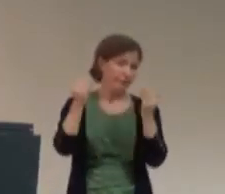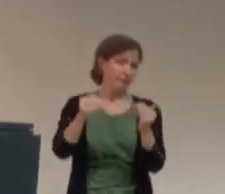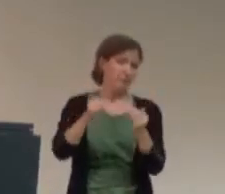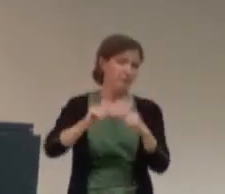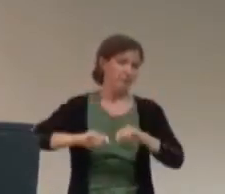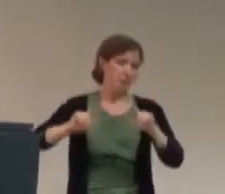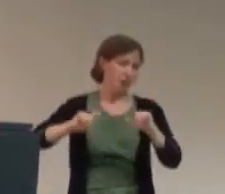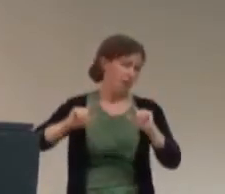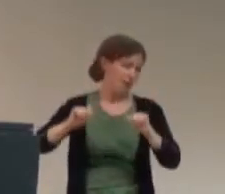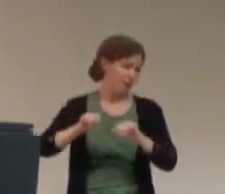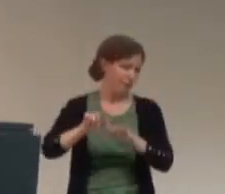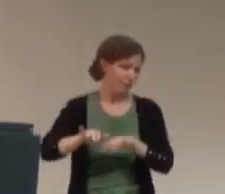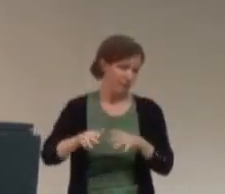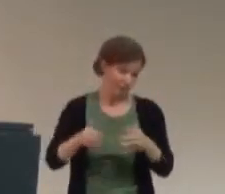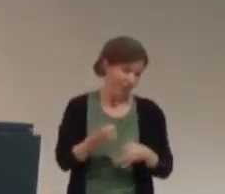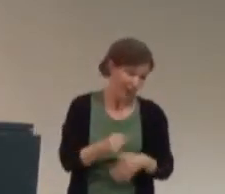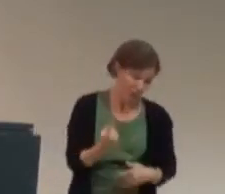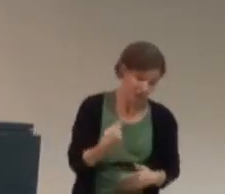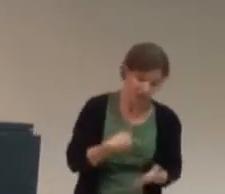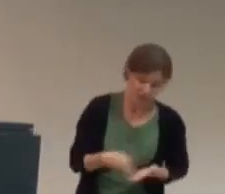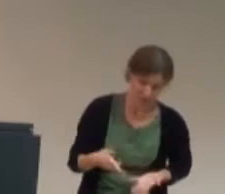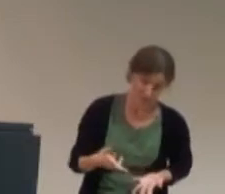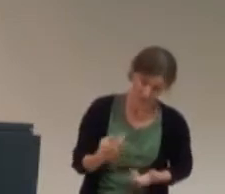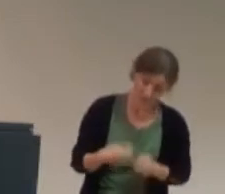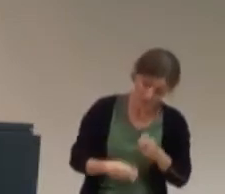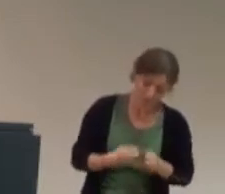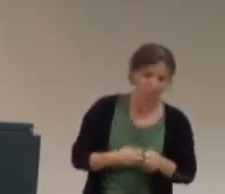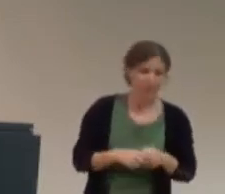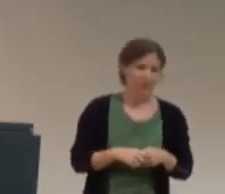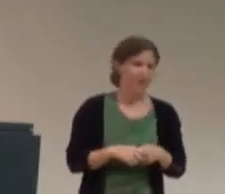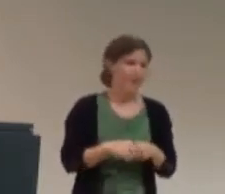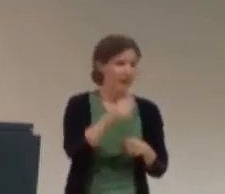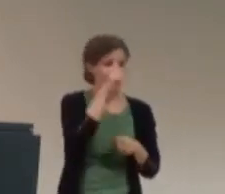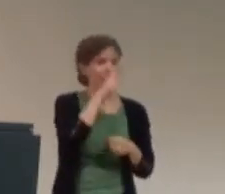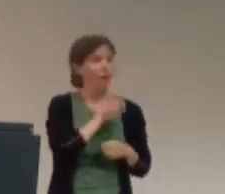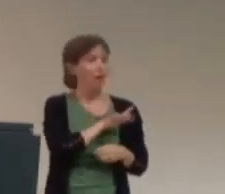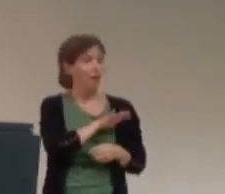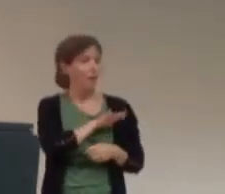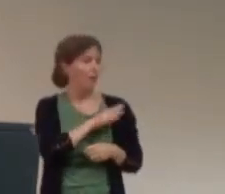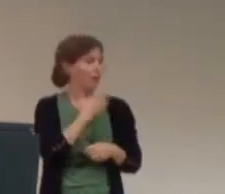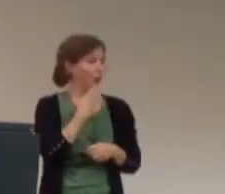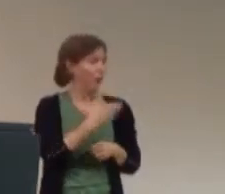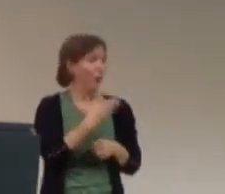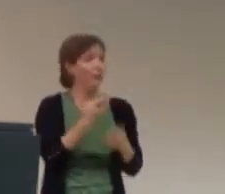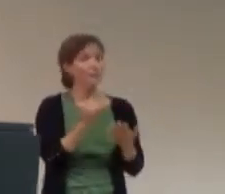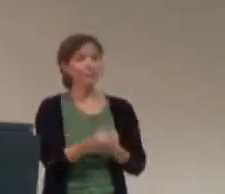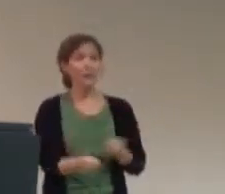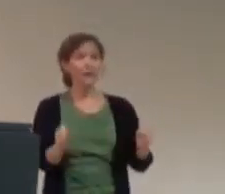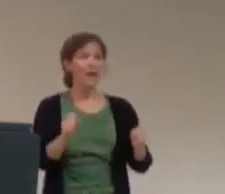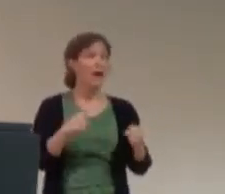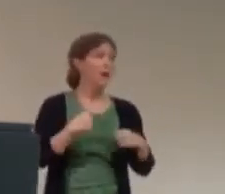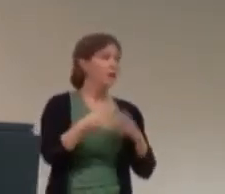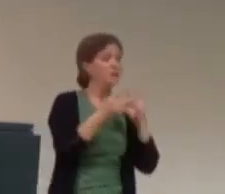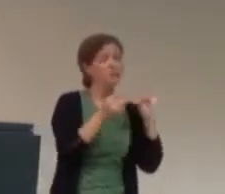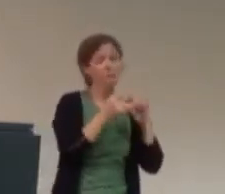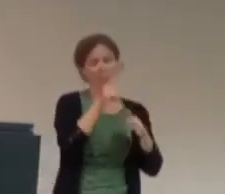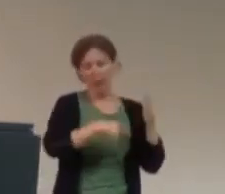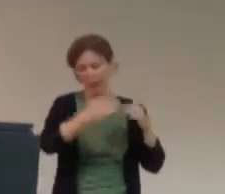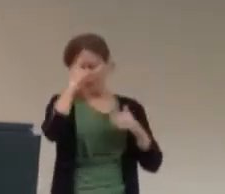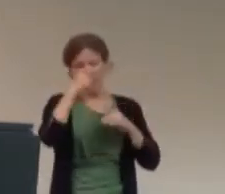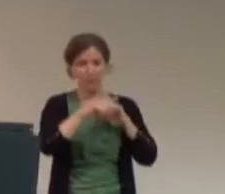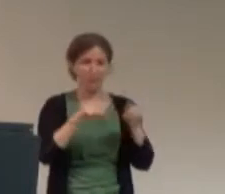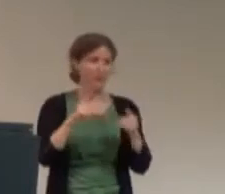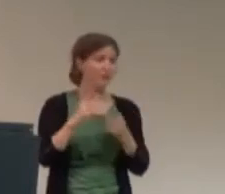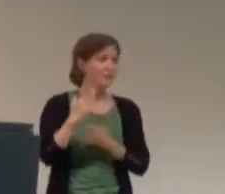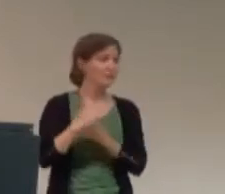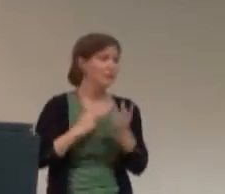blog. And, um, and that's, I mean, I think it's a wonderful thing that anybody can say anything. But the, the